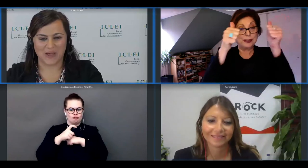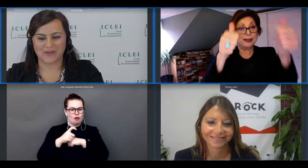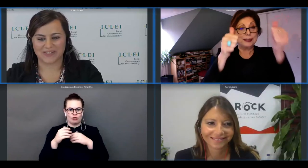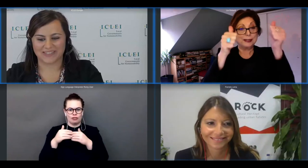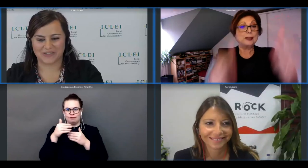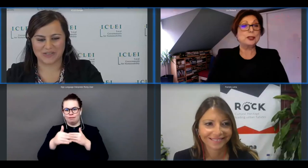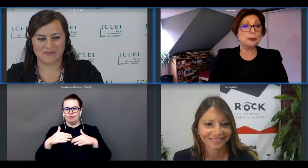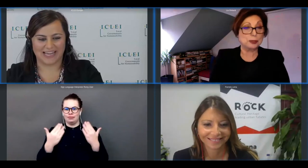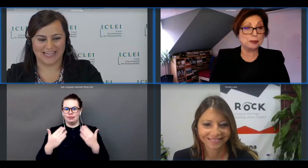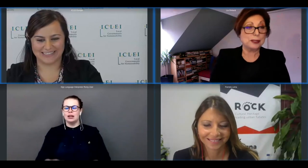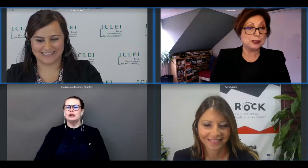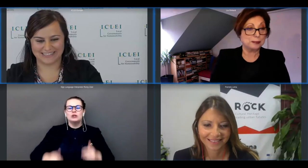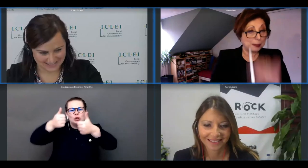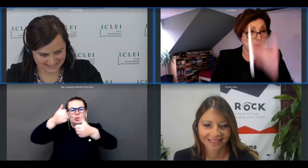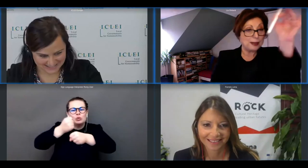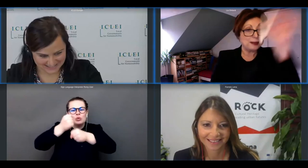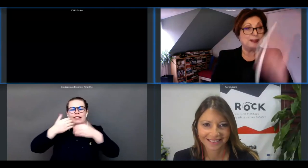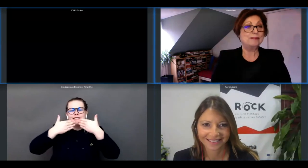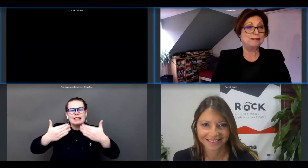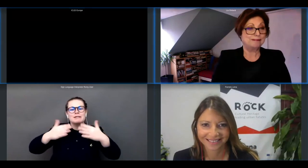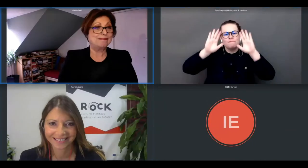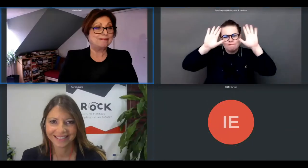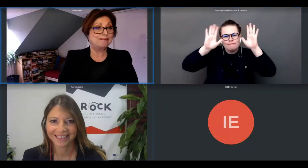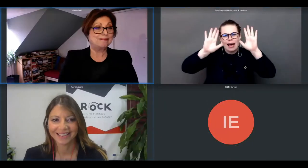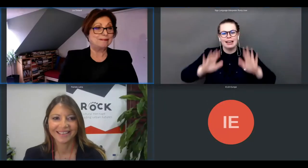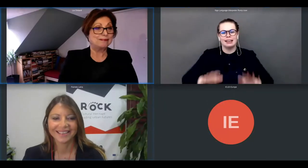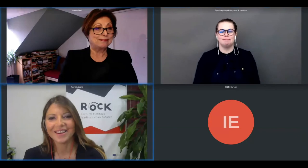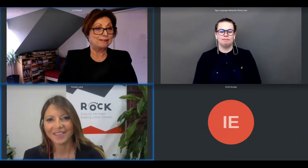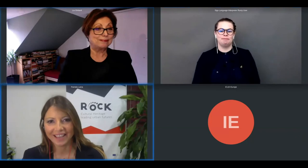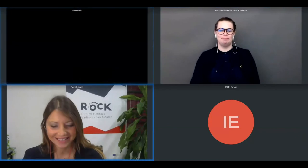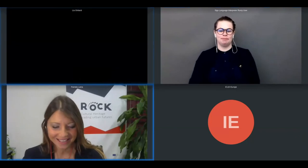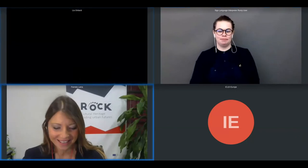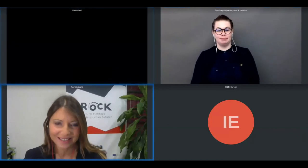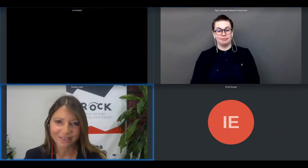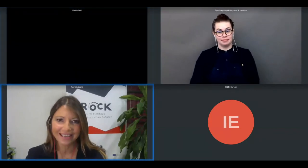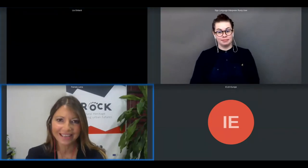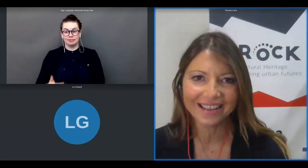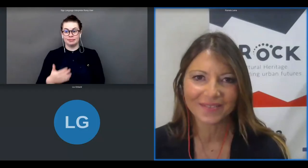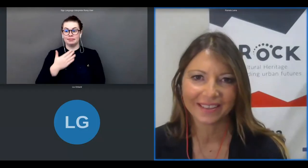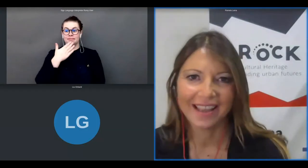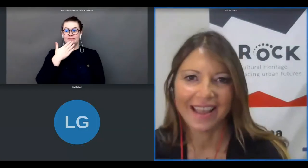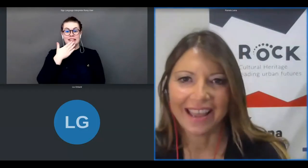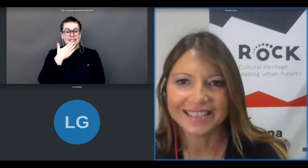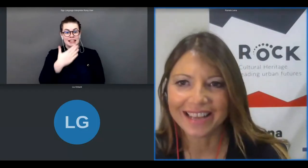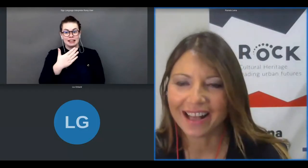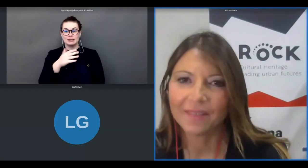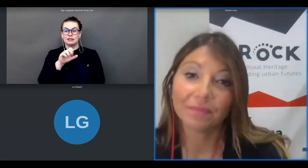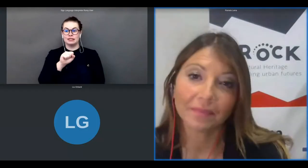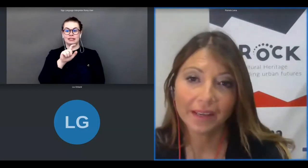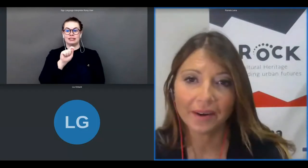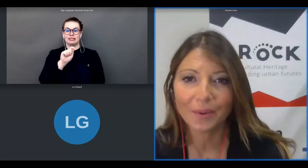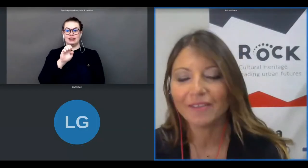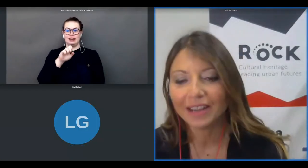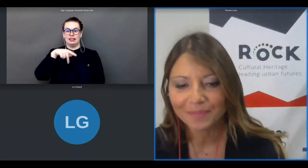work guys thank you bye bye bye so thanks stefania and uh